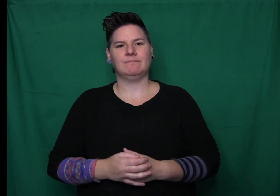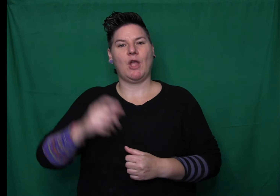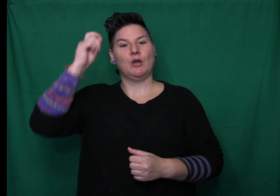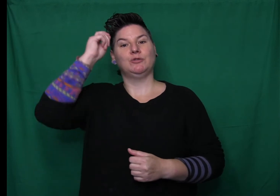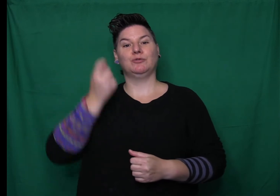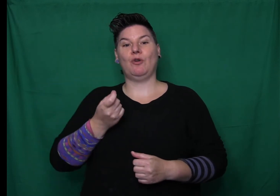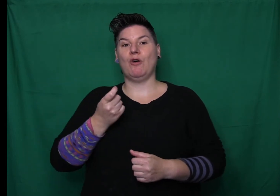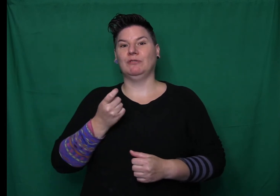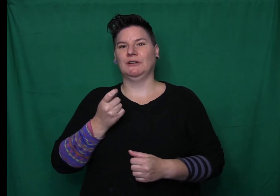ran straight after her.